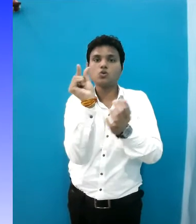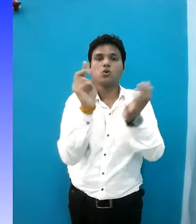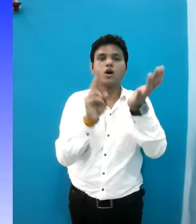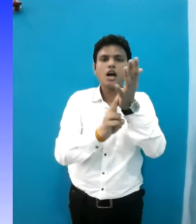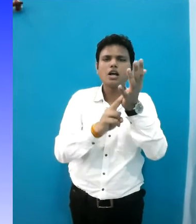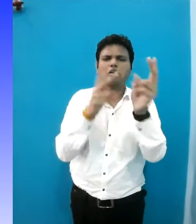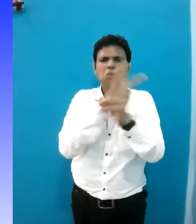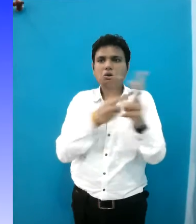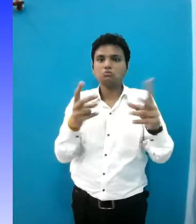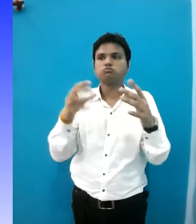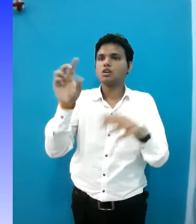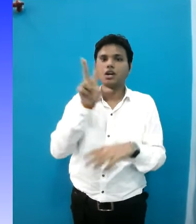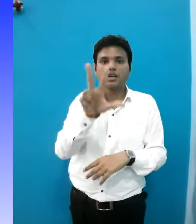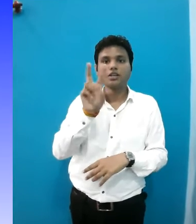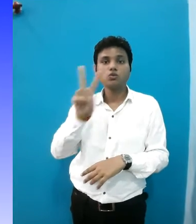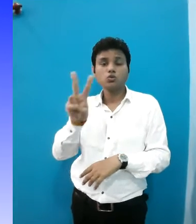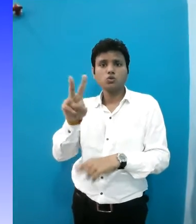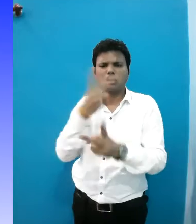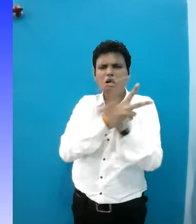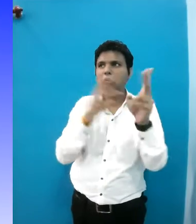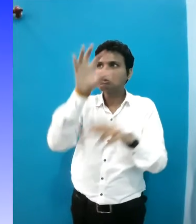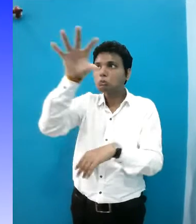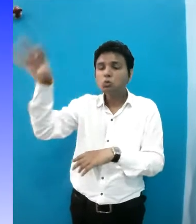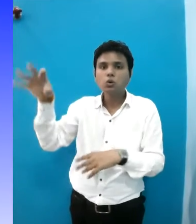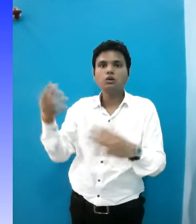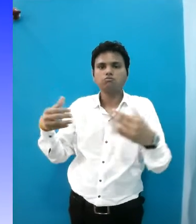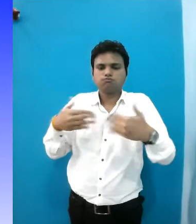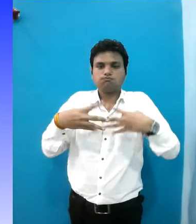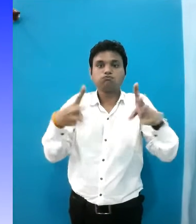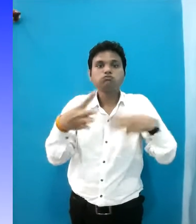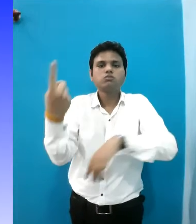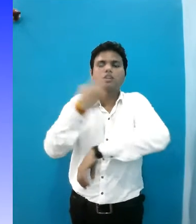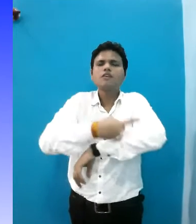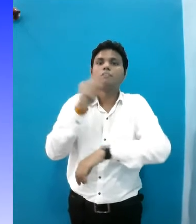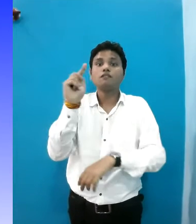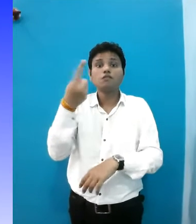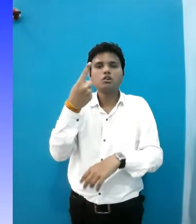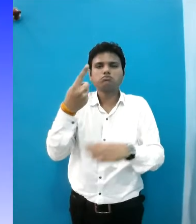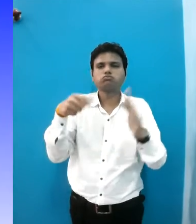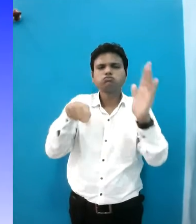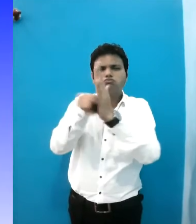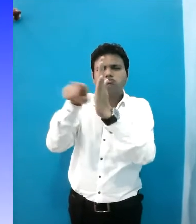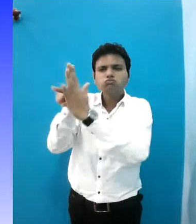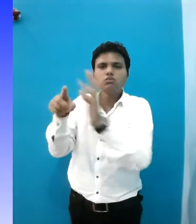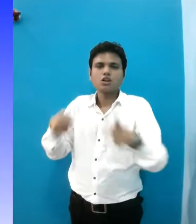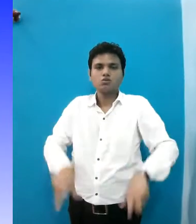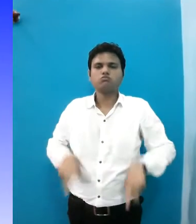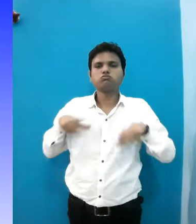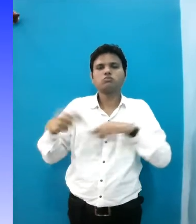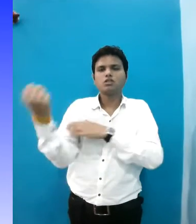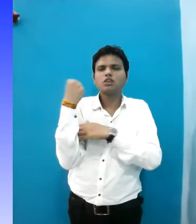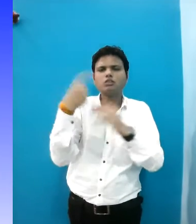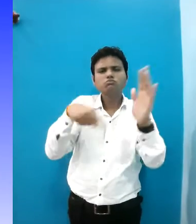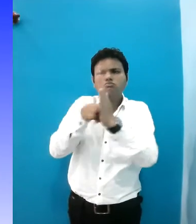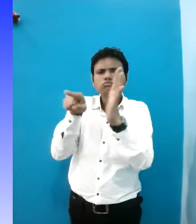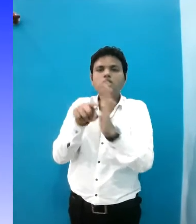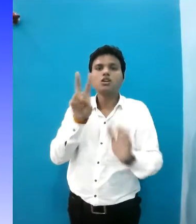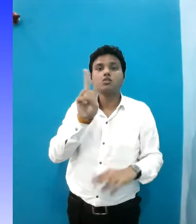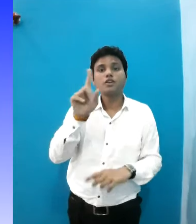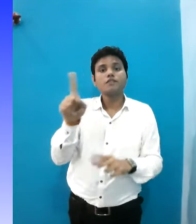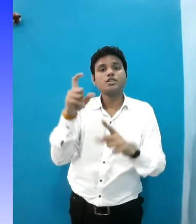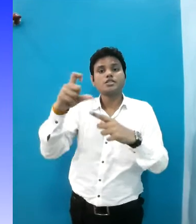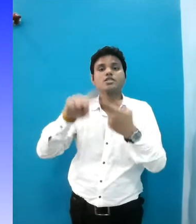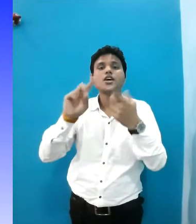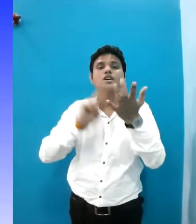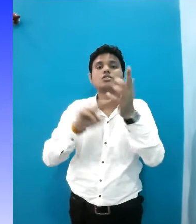the United Nations gathered 82 signatories on the opening day of the first comprehensive human rights treaty of the